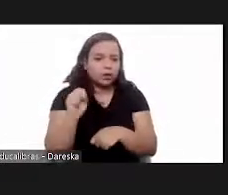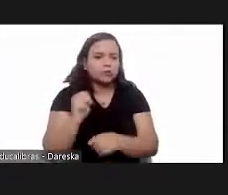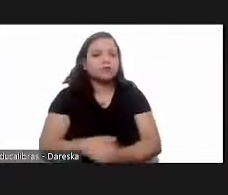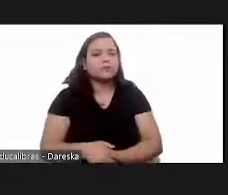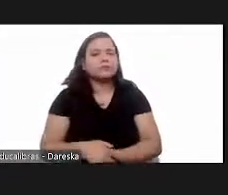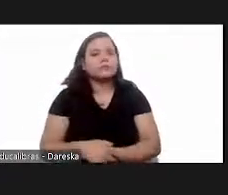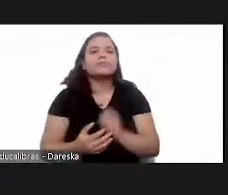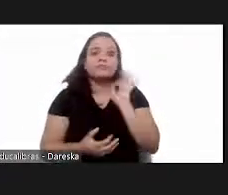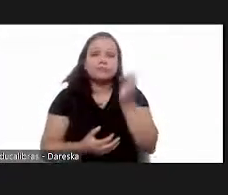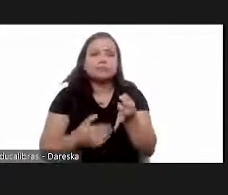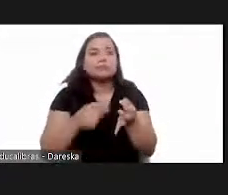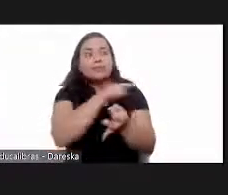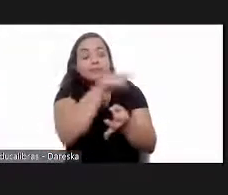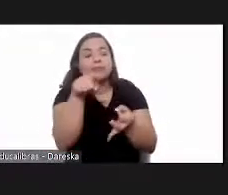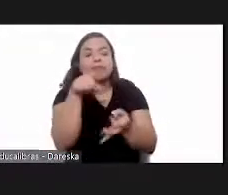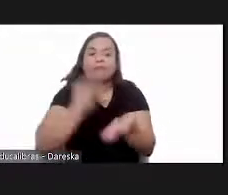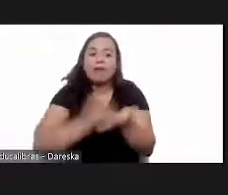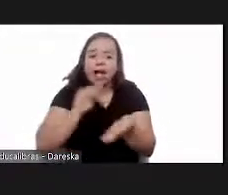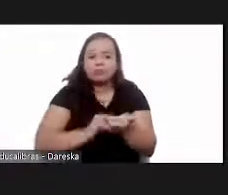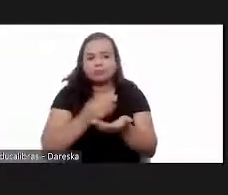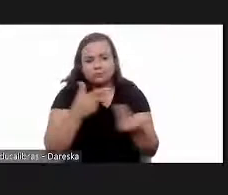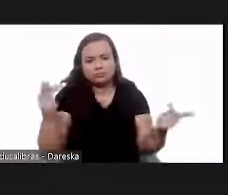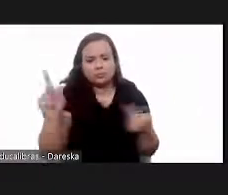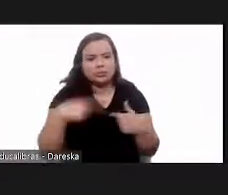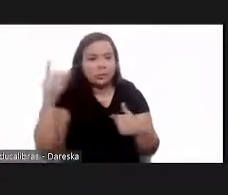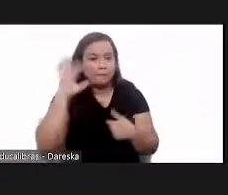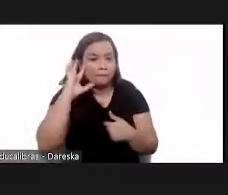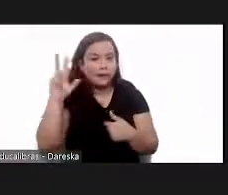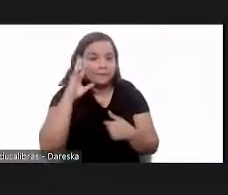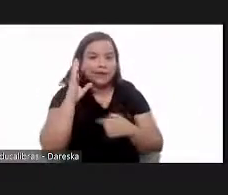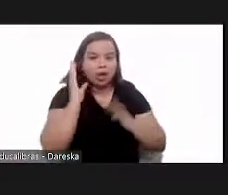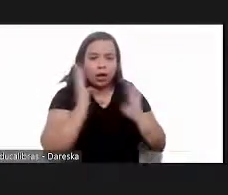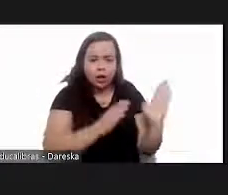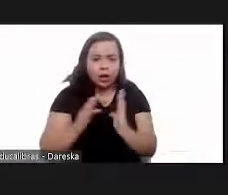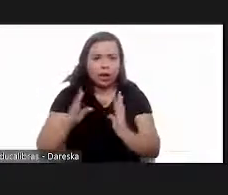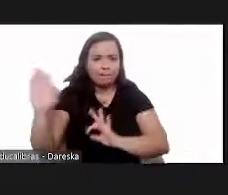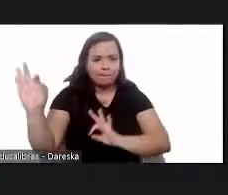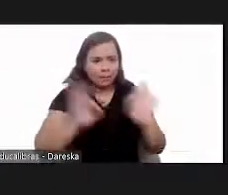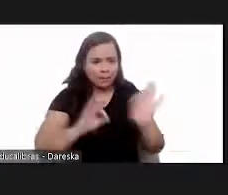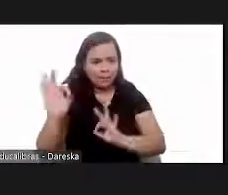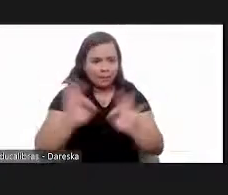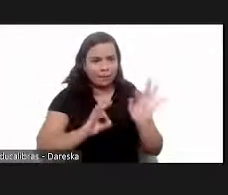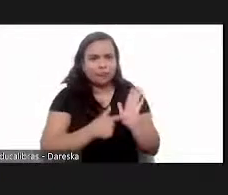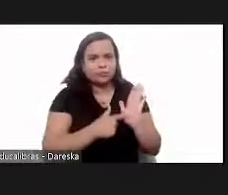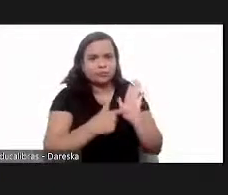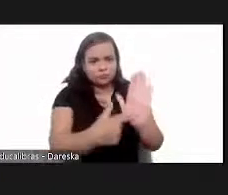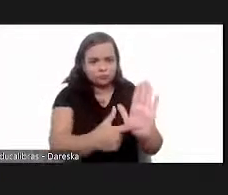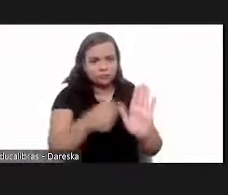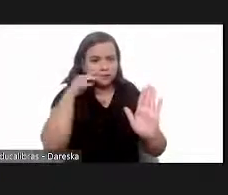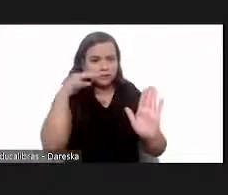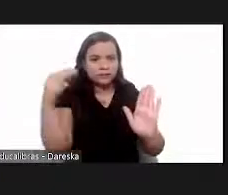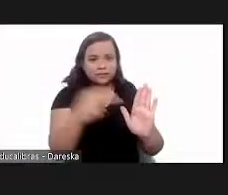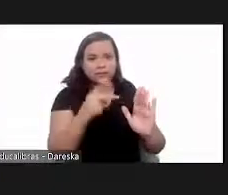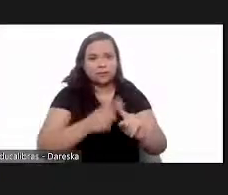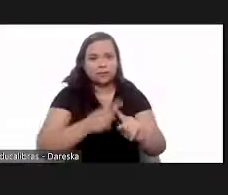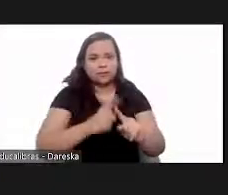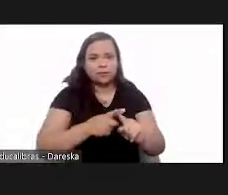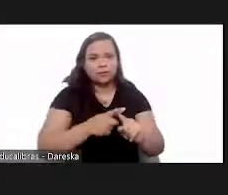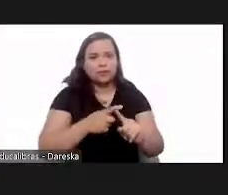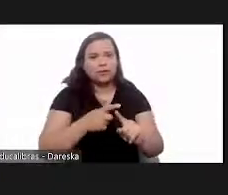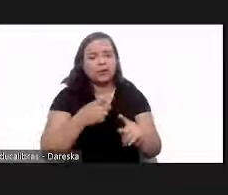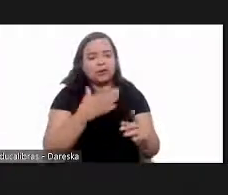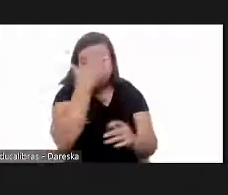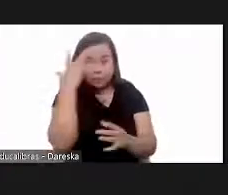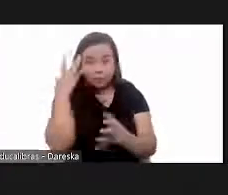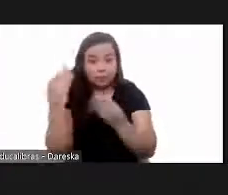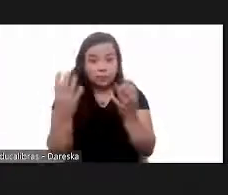took the test and based on people's needs we began to organize and prepare to attend because there were a lot